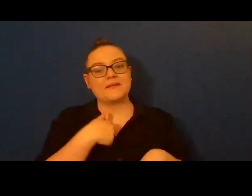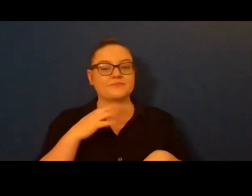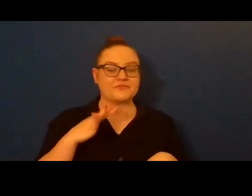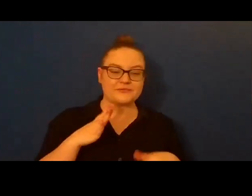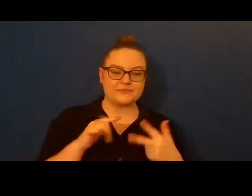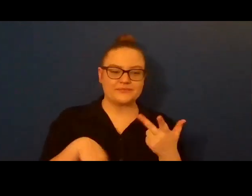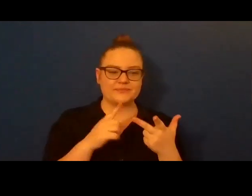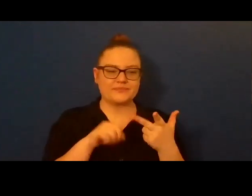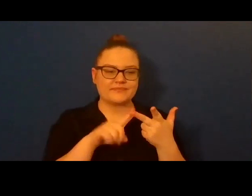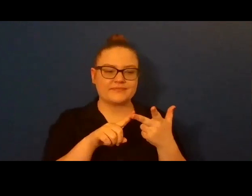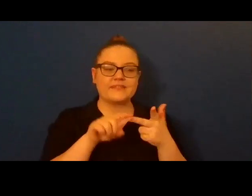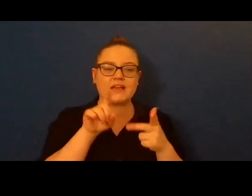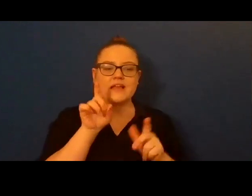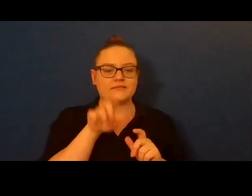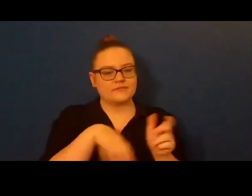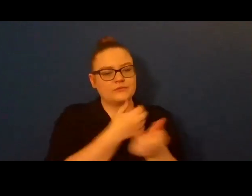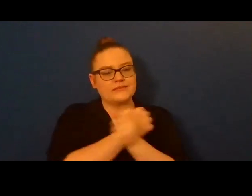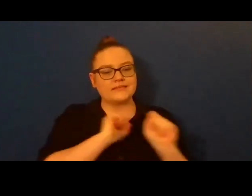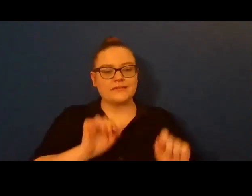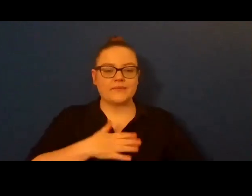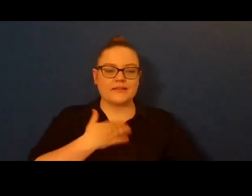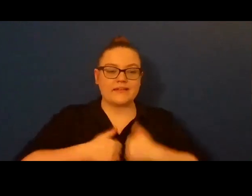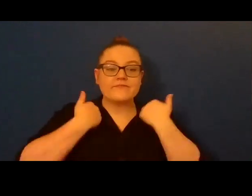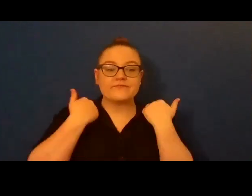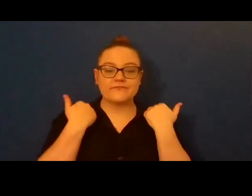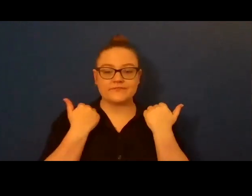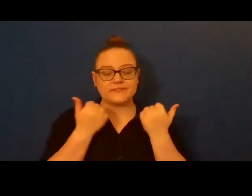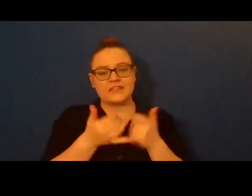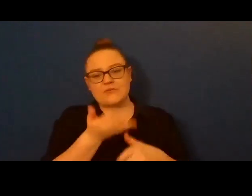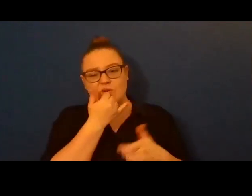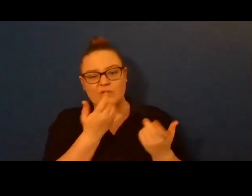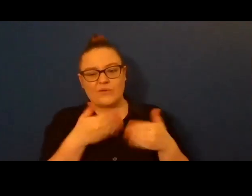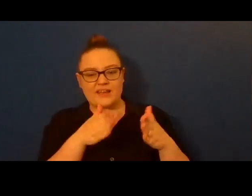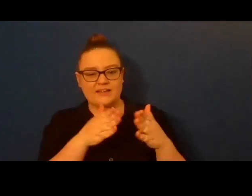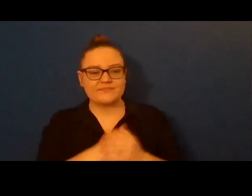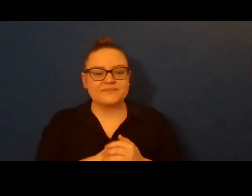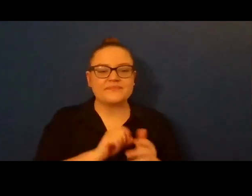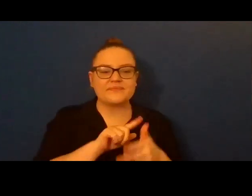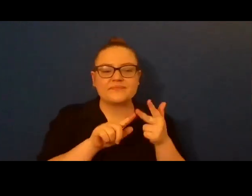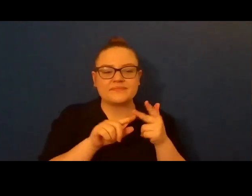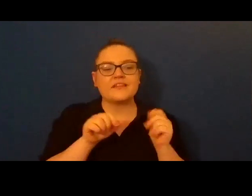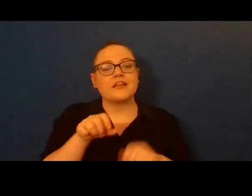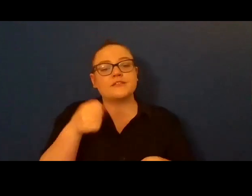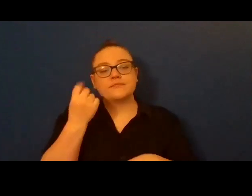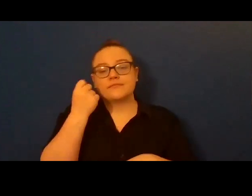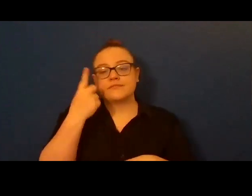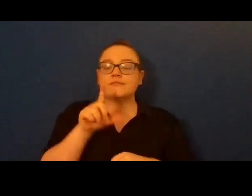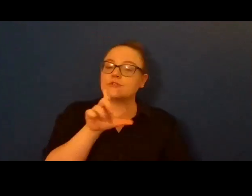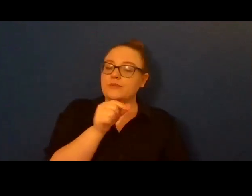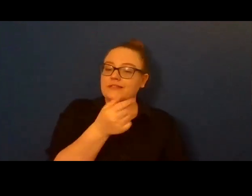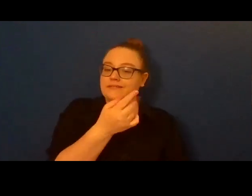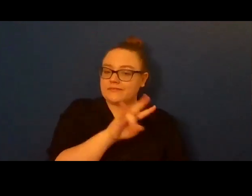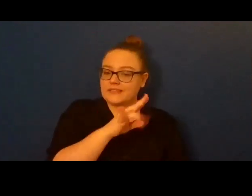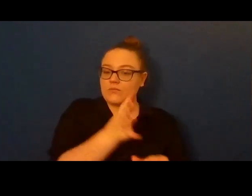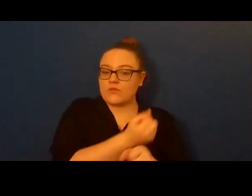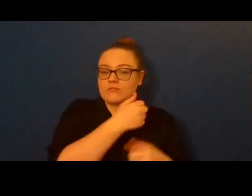2017 Book of the Year Award from the Chicago Review of Books. Her work appears in the Best American Essays, New York Times, The Believer, Log Reads, Tin House,